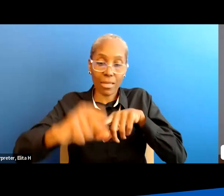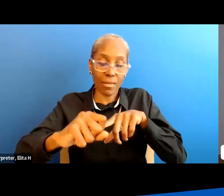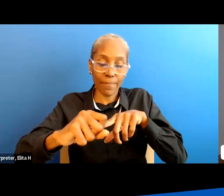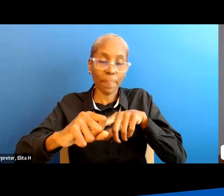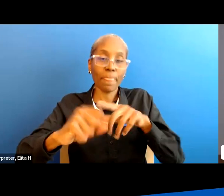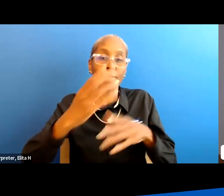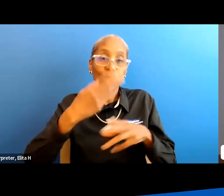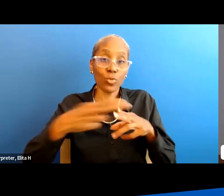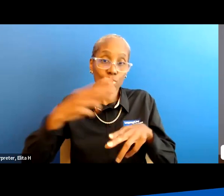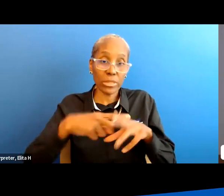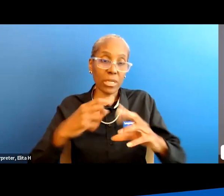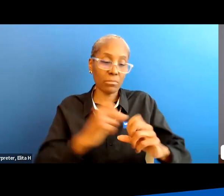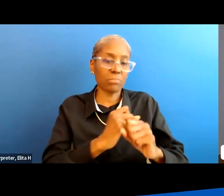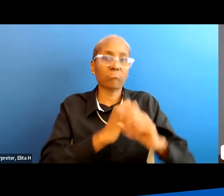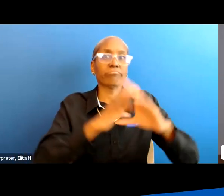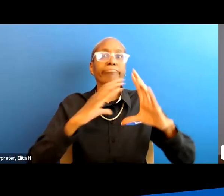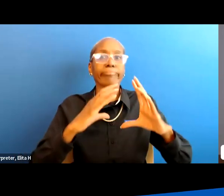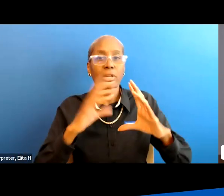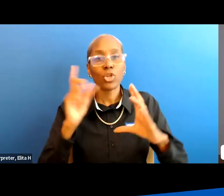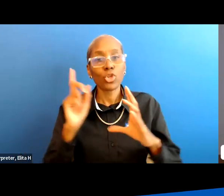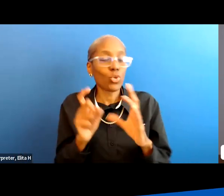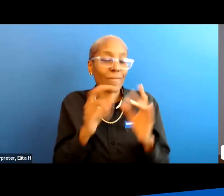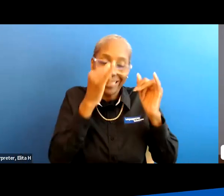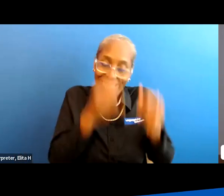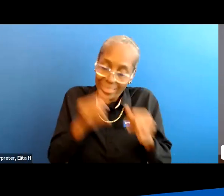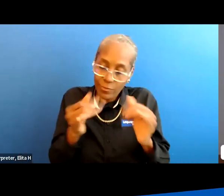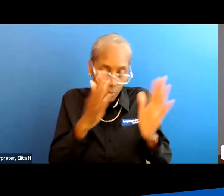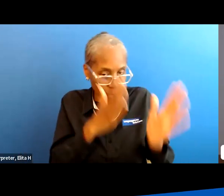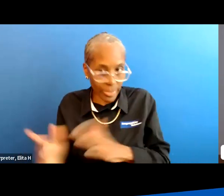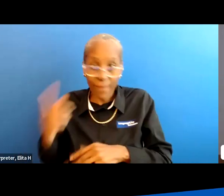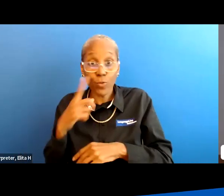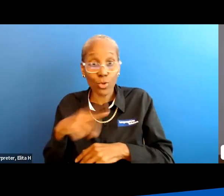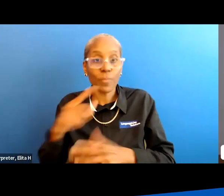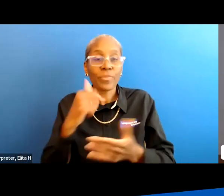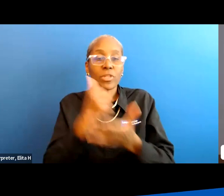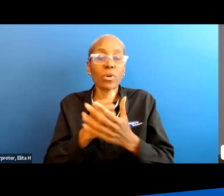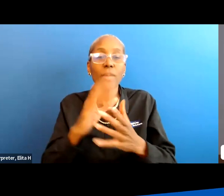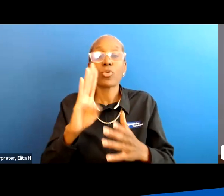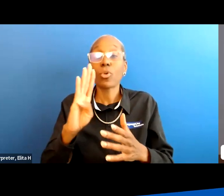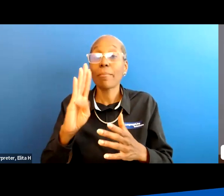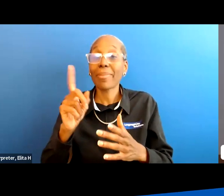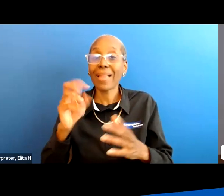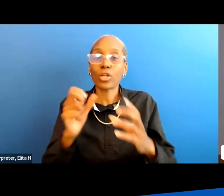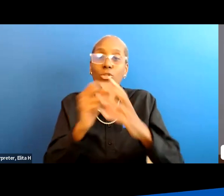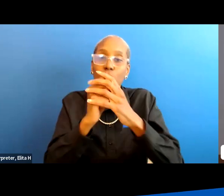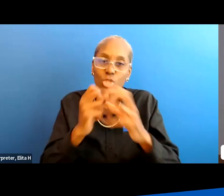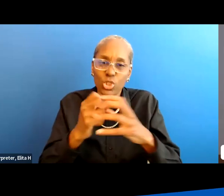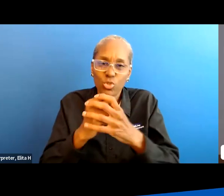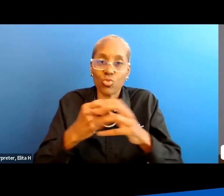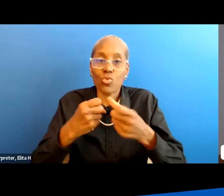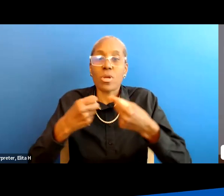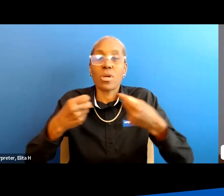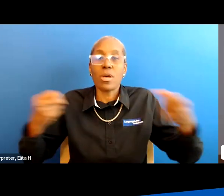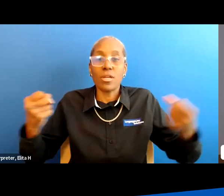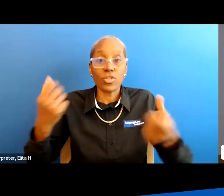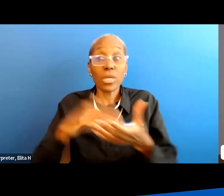for so long you need a plan individualized for you that will help stretch out your bladder again so that